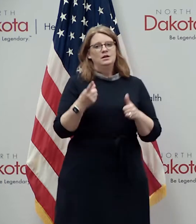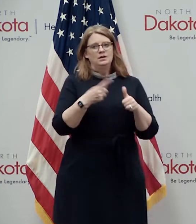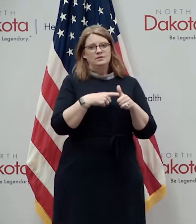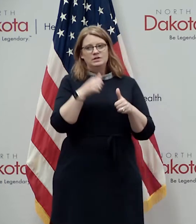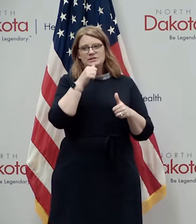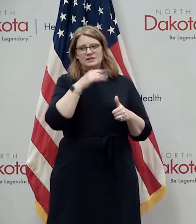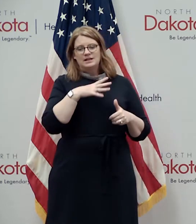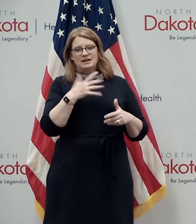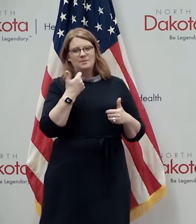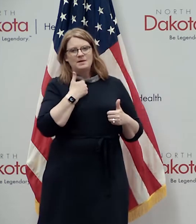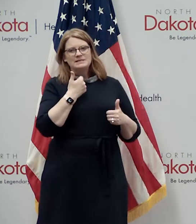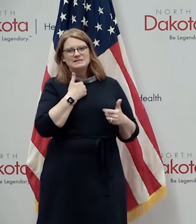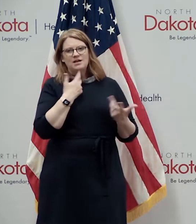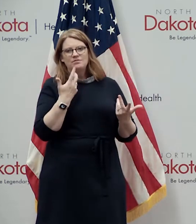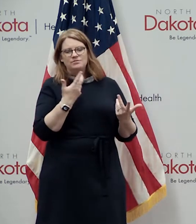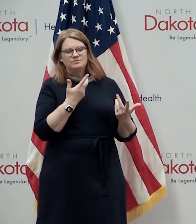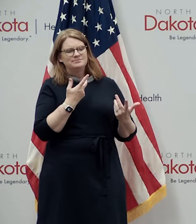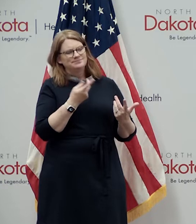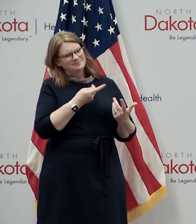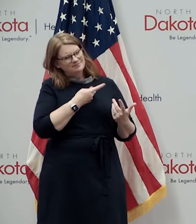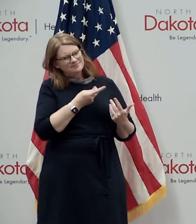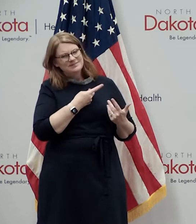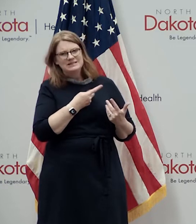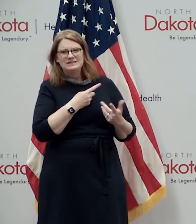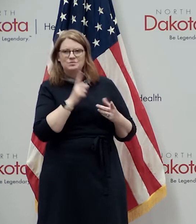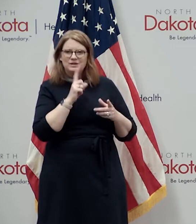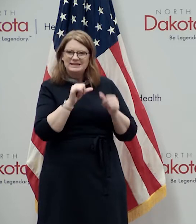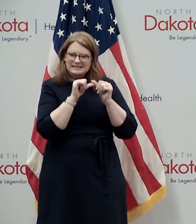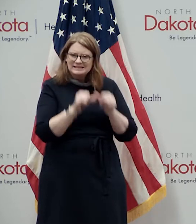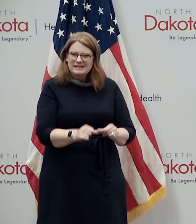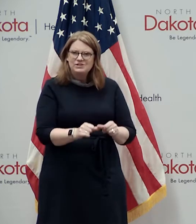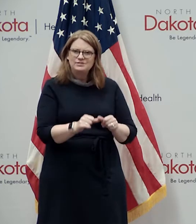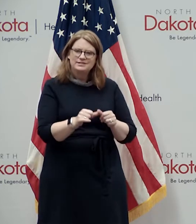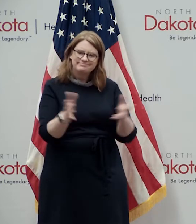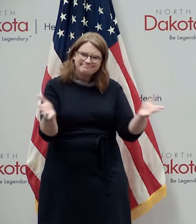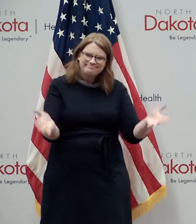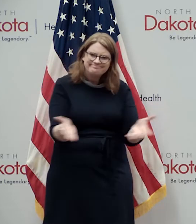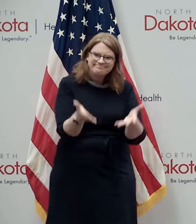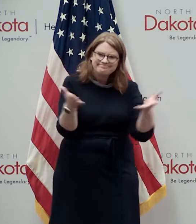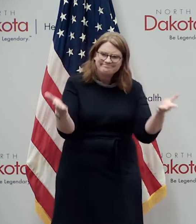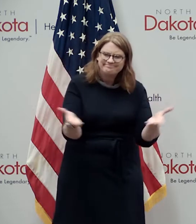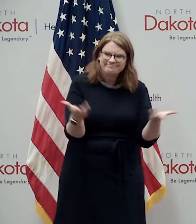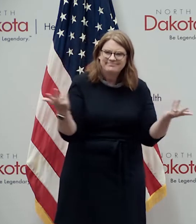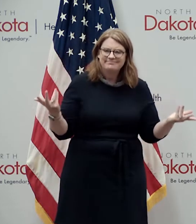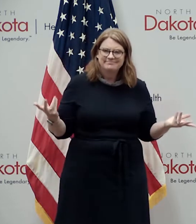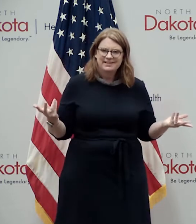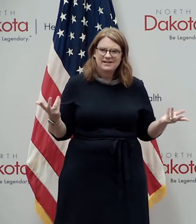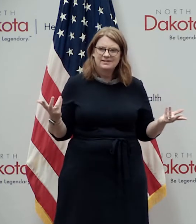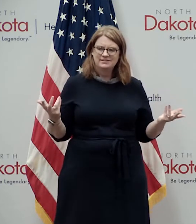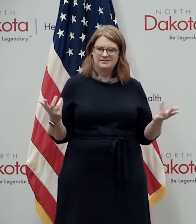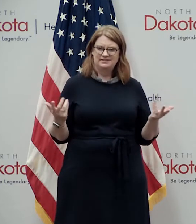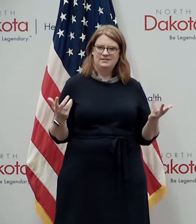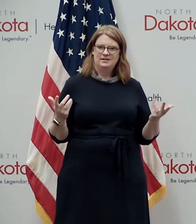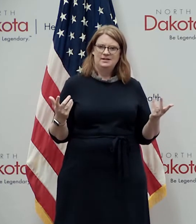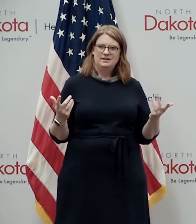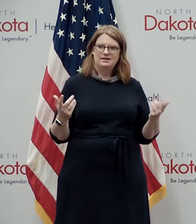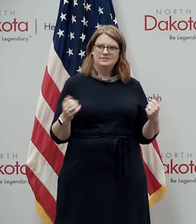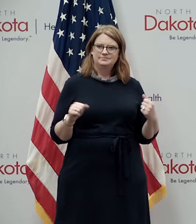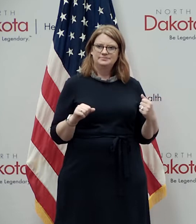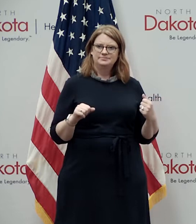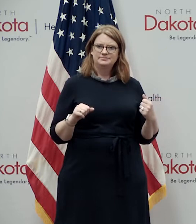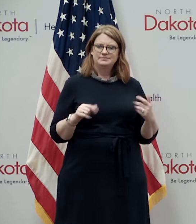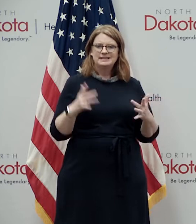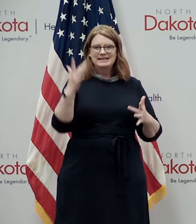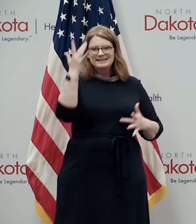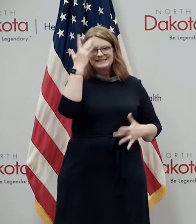and myself again want to continue to keep champion is to remove the shame and stigma of